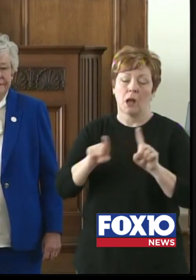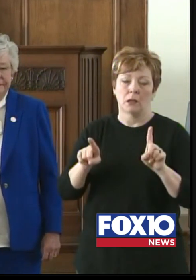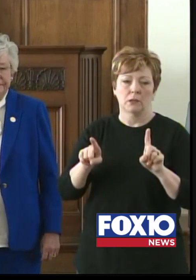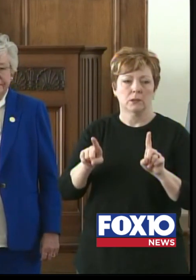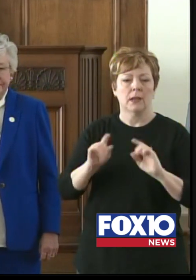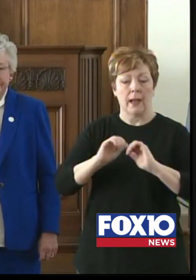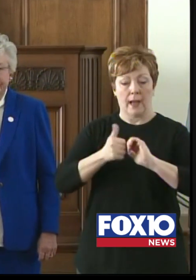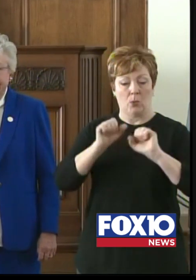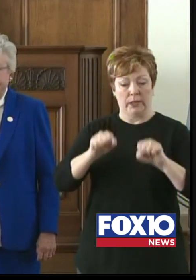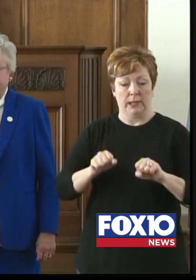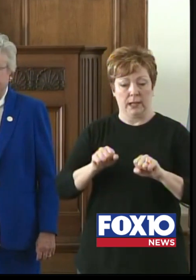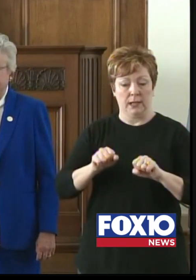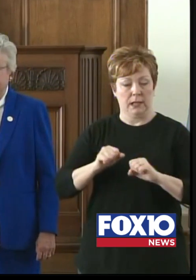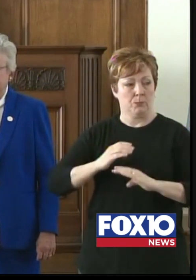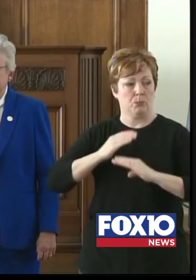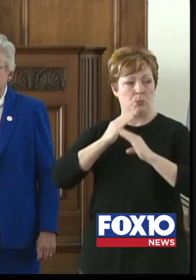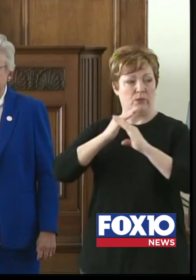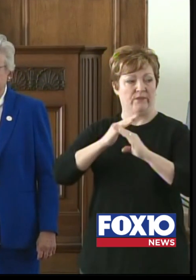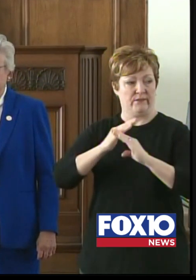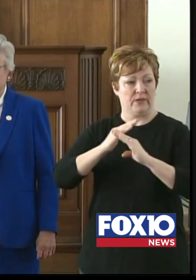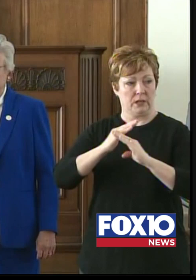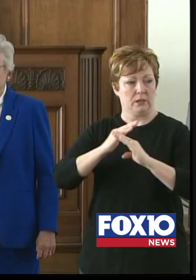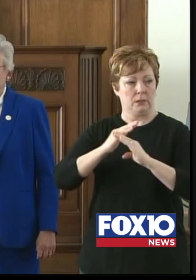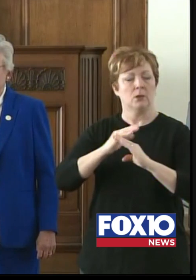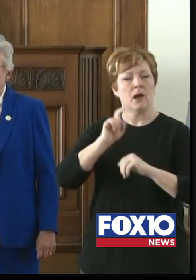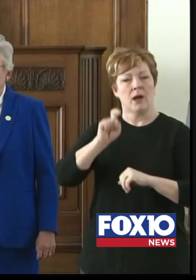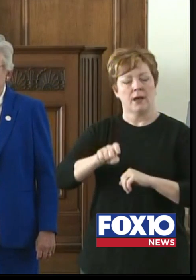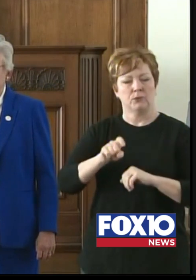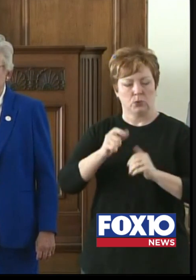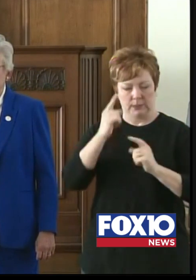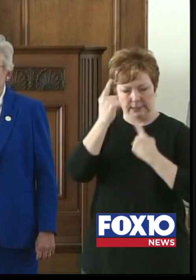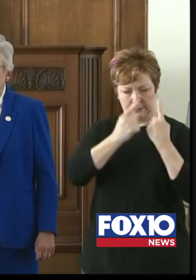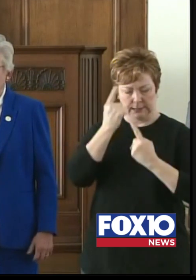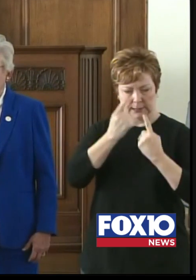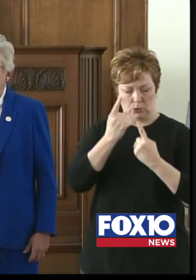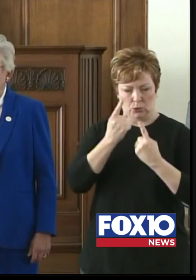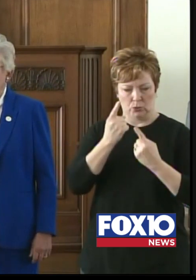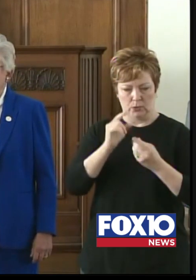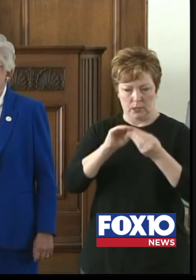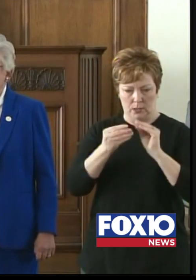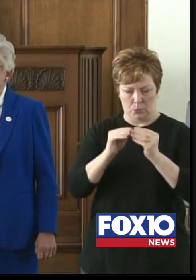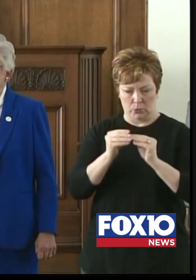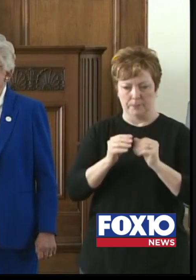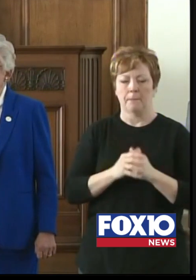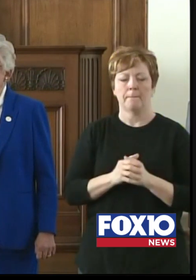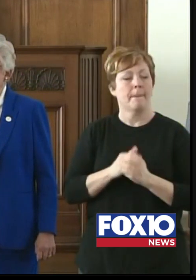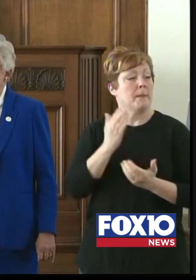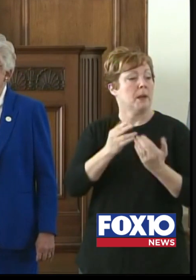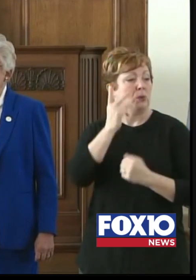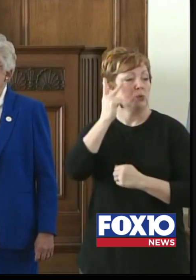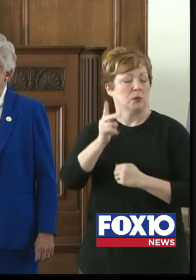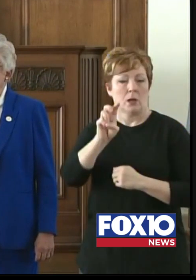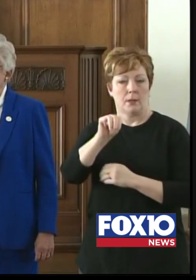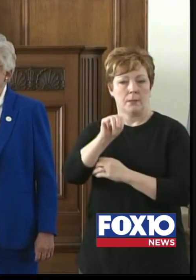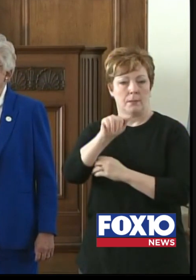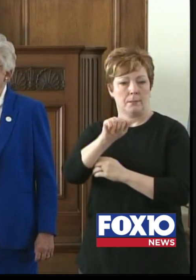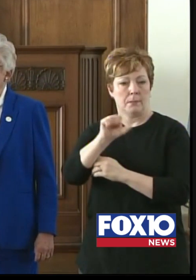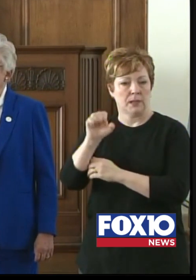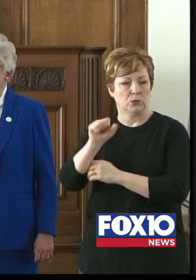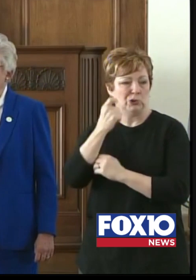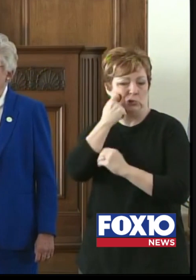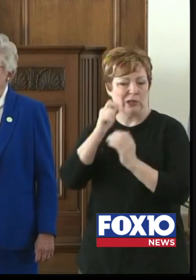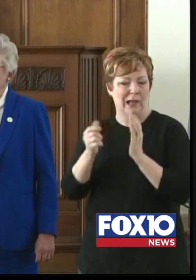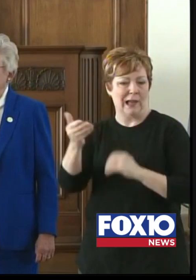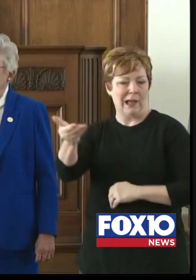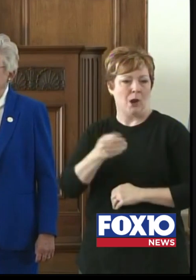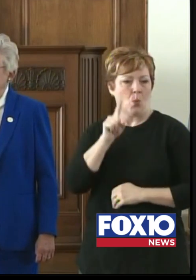is to make sure you're doing that on the scale that you need to do. You may have seen where Massachusetts, for example, just hired a thousand people